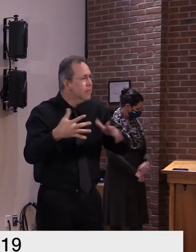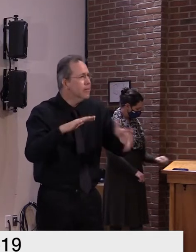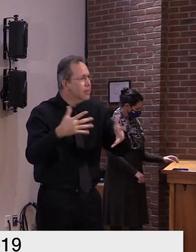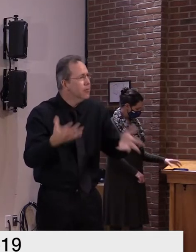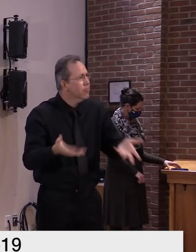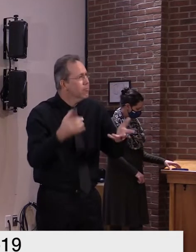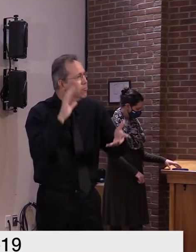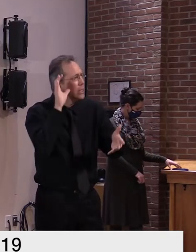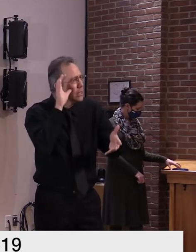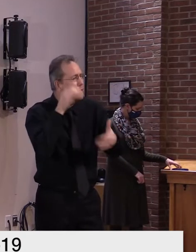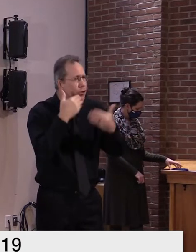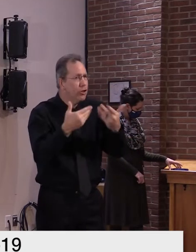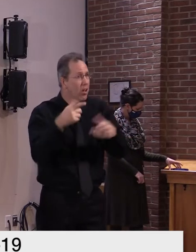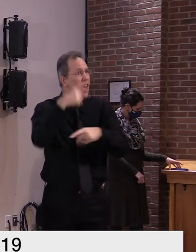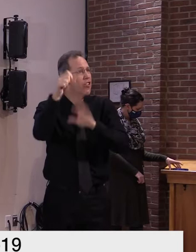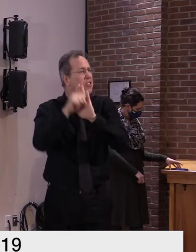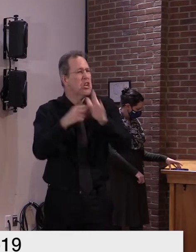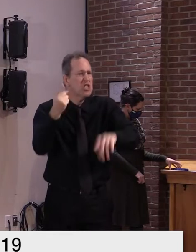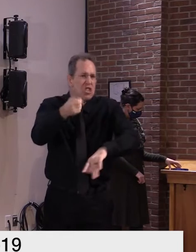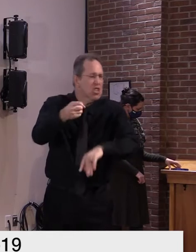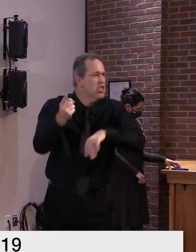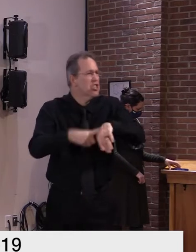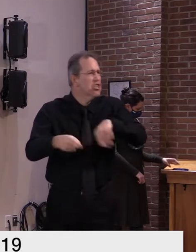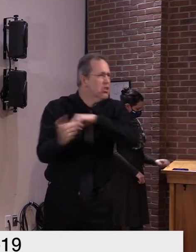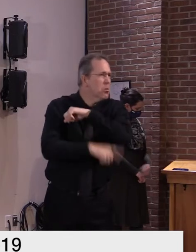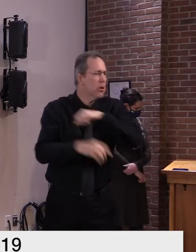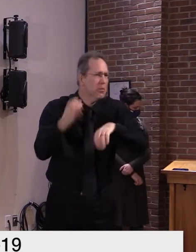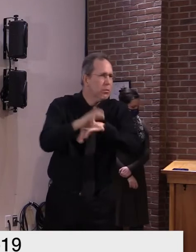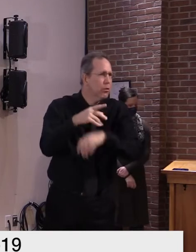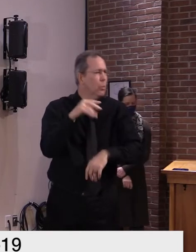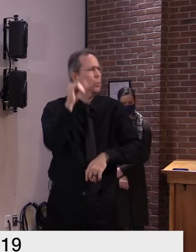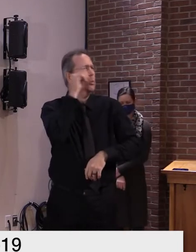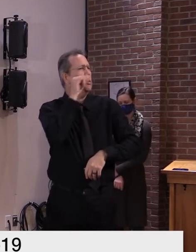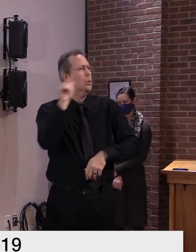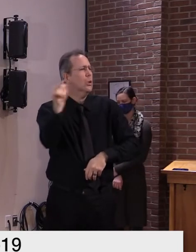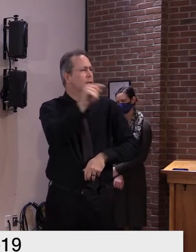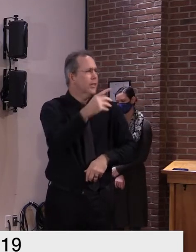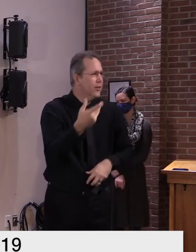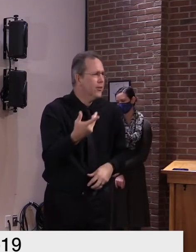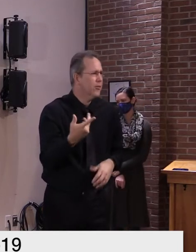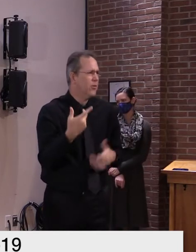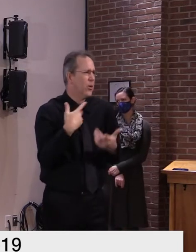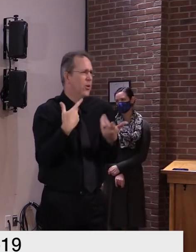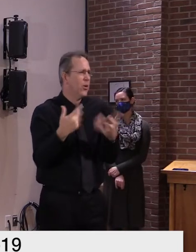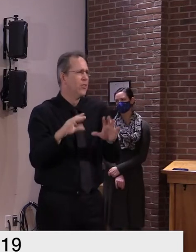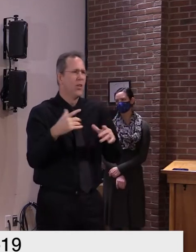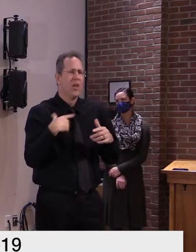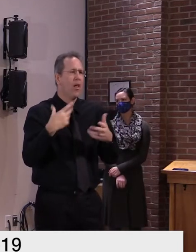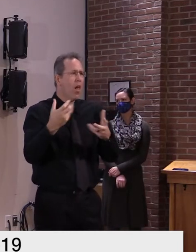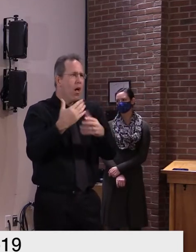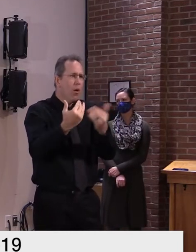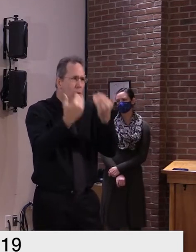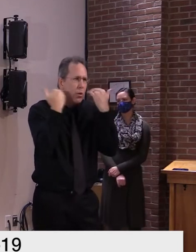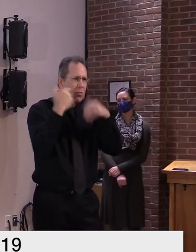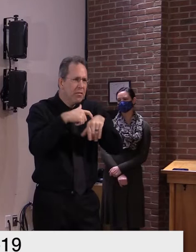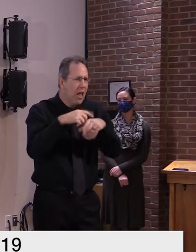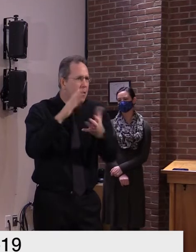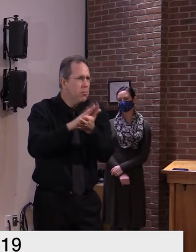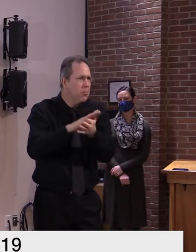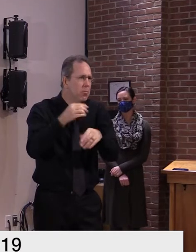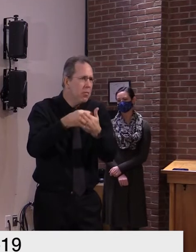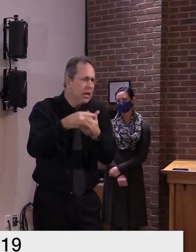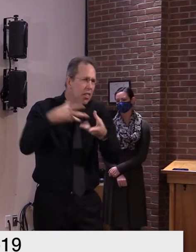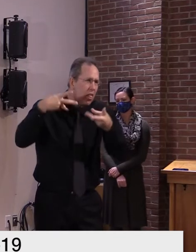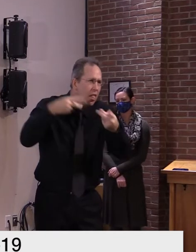would would hope for and we would utilize a lot of time and resources in following those up so